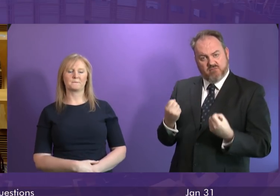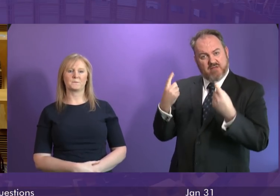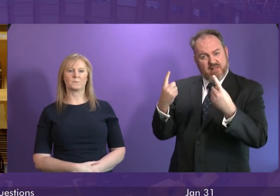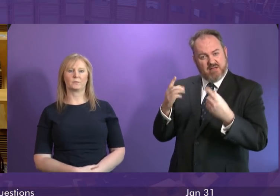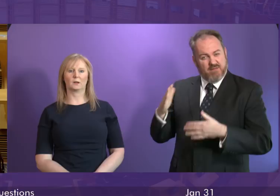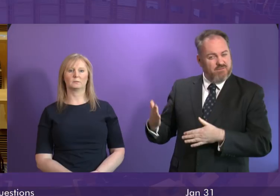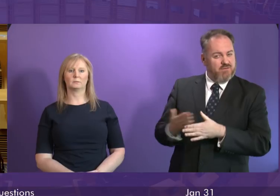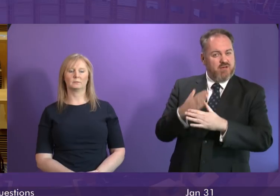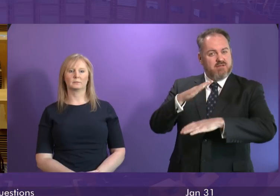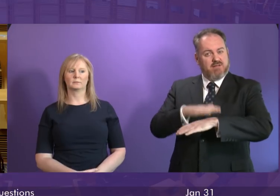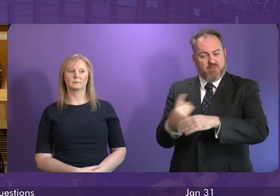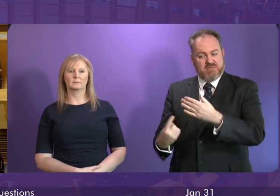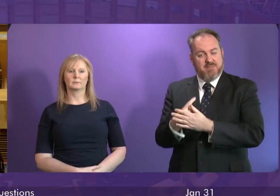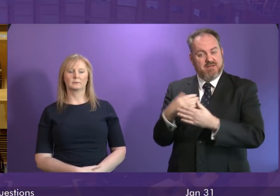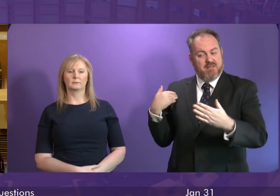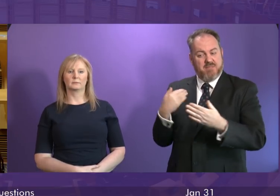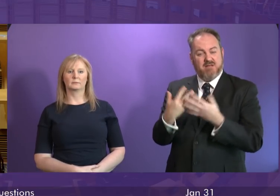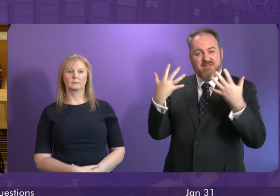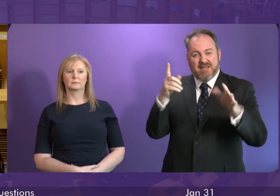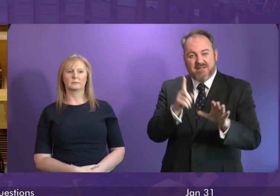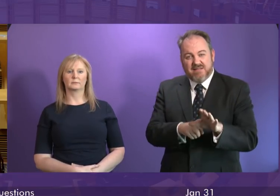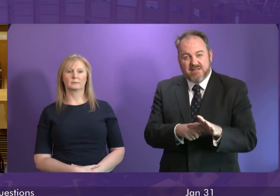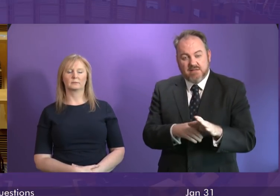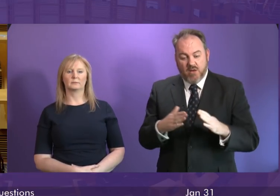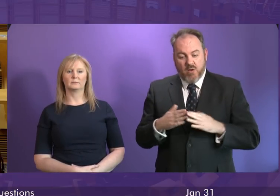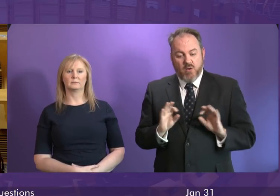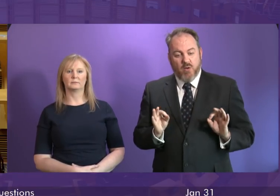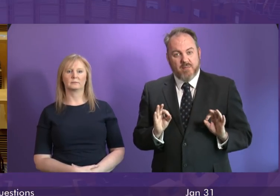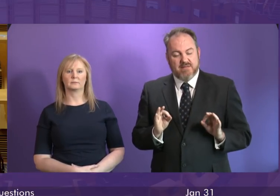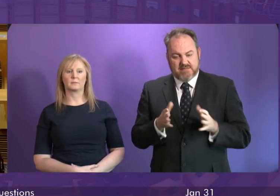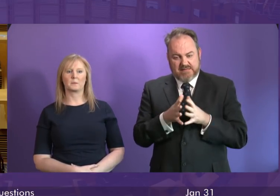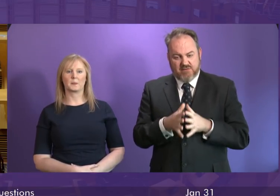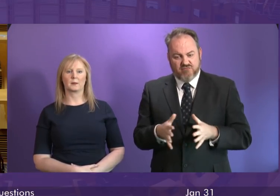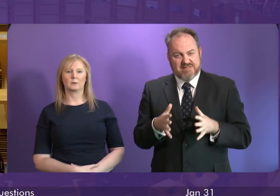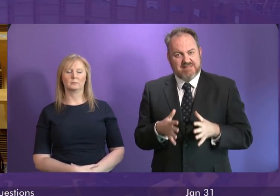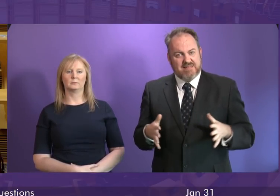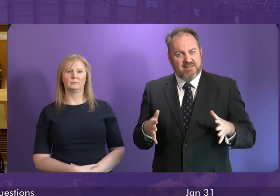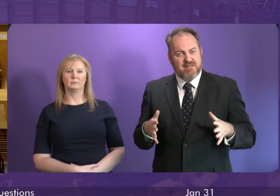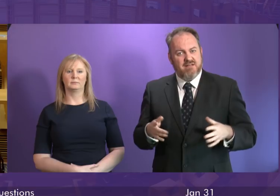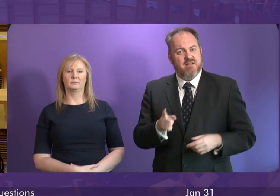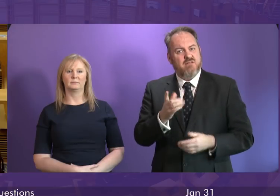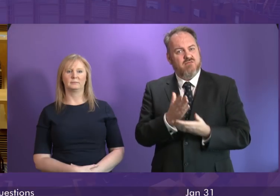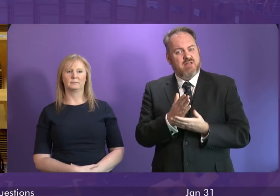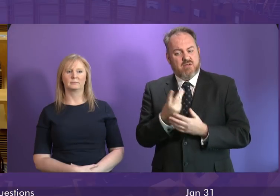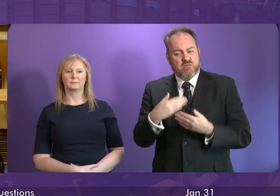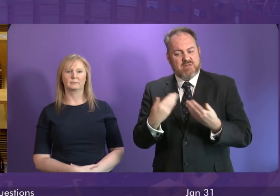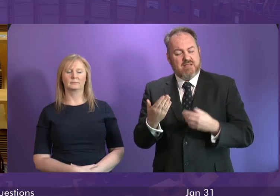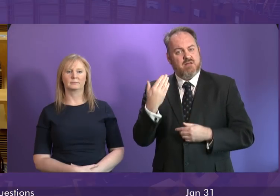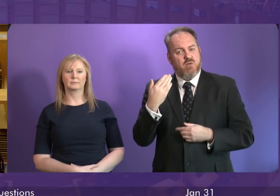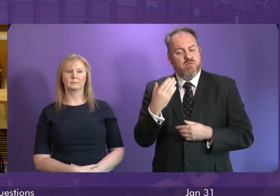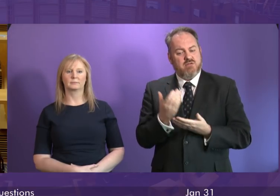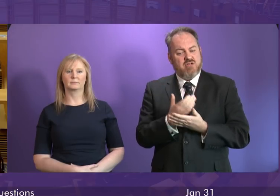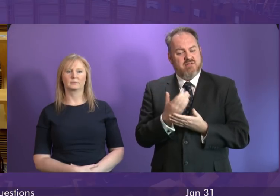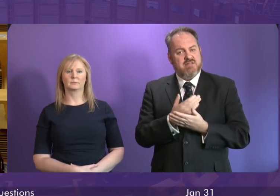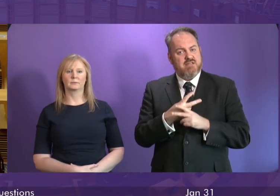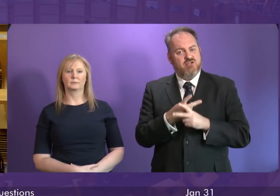in a decade homelessness in Scotland is rising. As a result, two days ago Shelter declared that